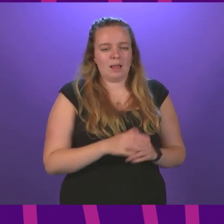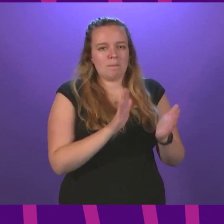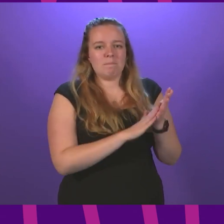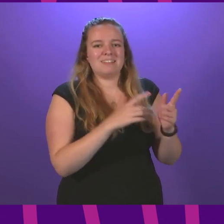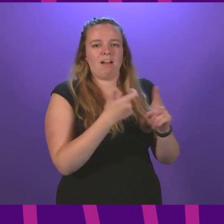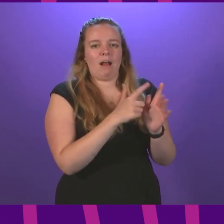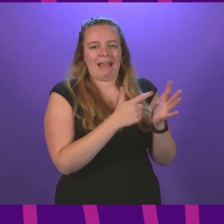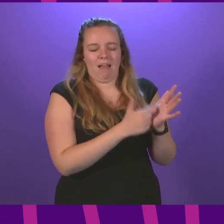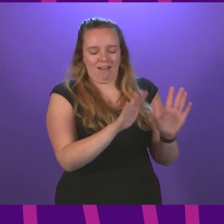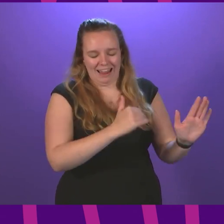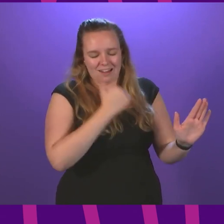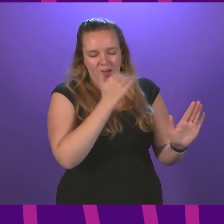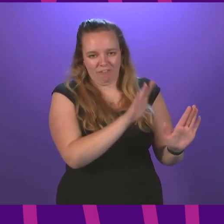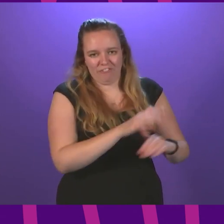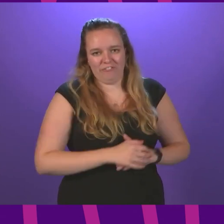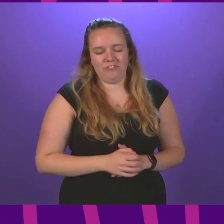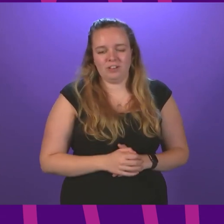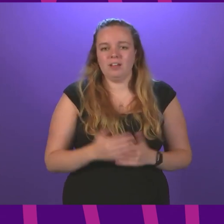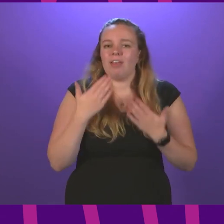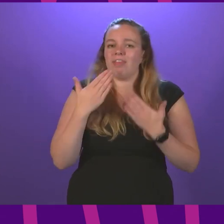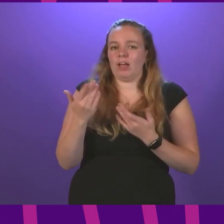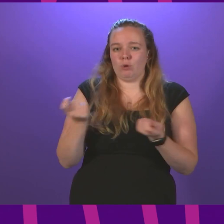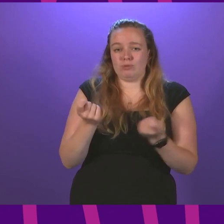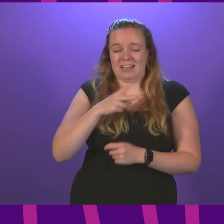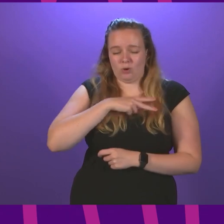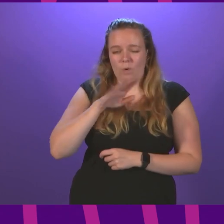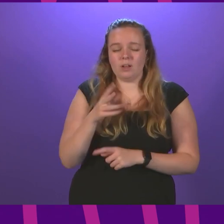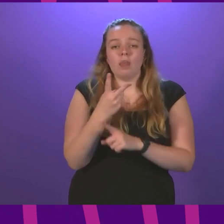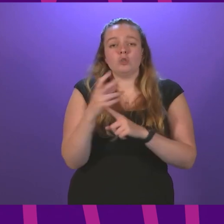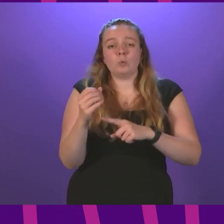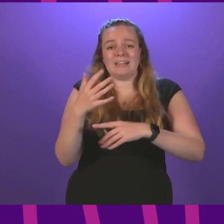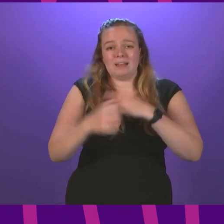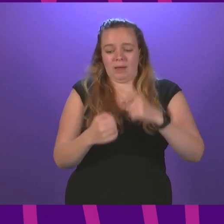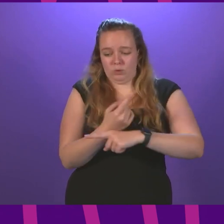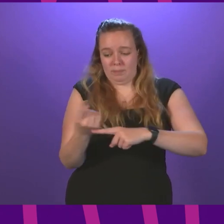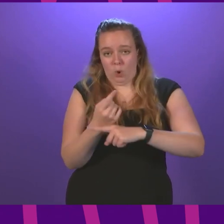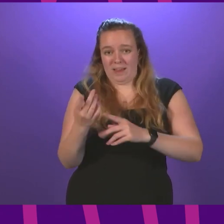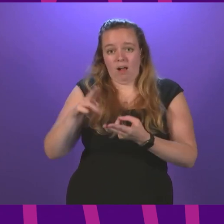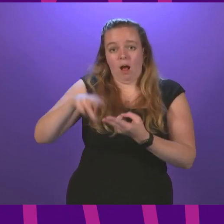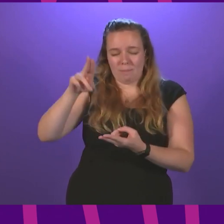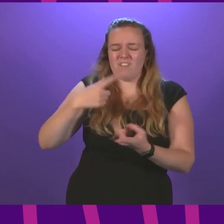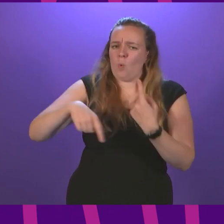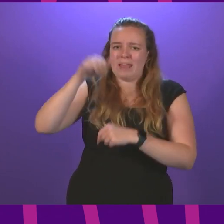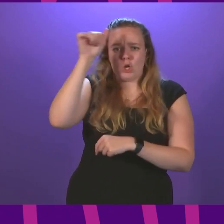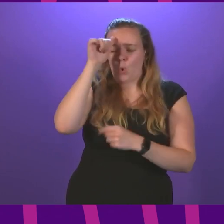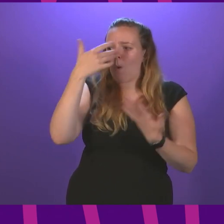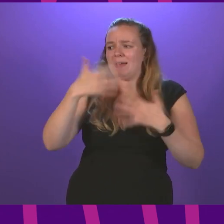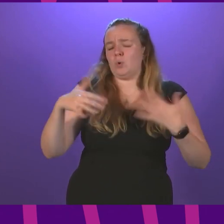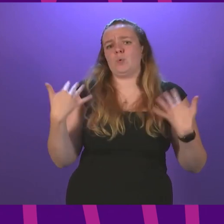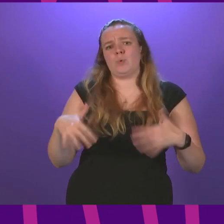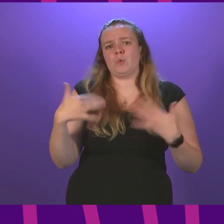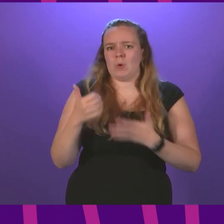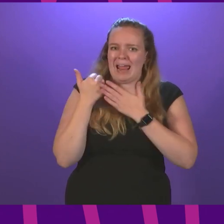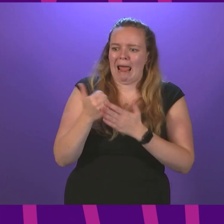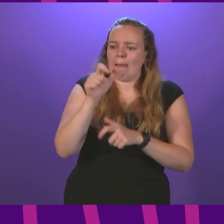sedentary interventions, please. Thank you, presiding officer. The 20 pounds per week uplift, which we know has made such a difference to people